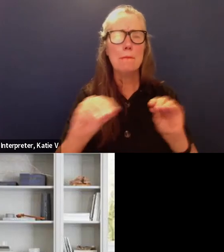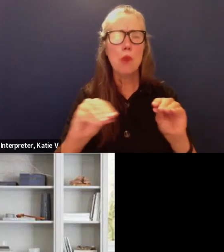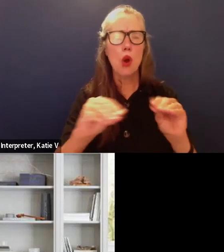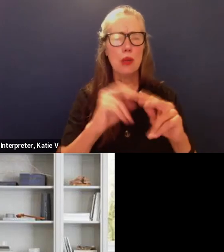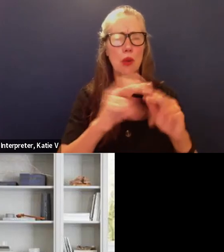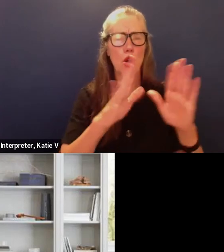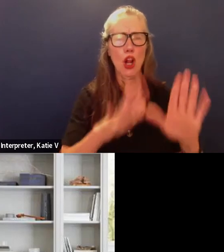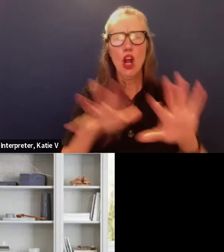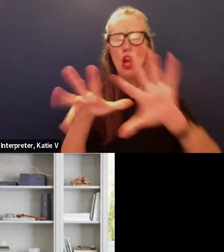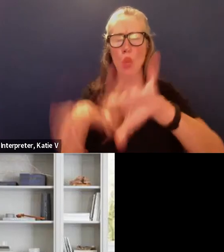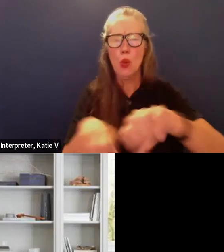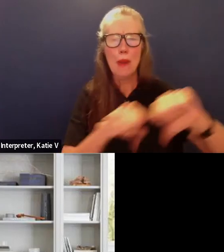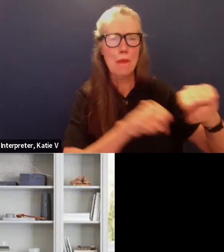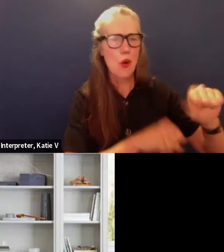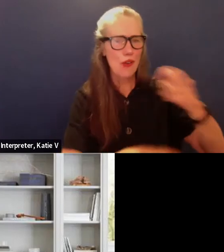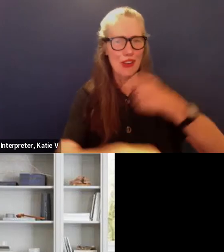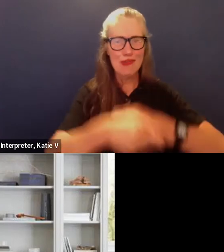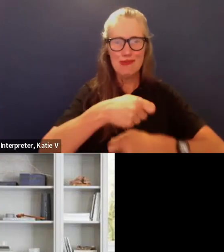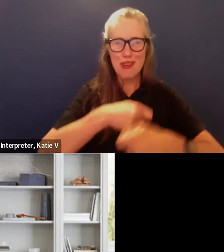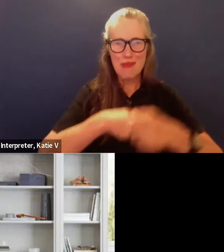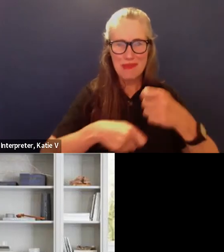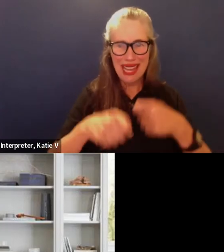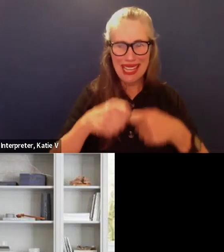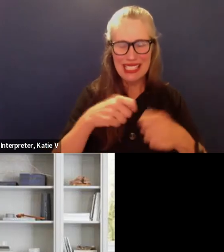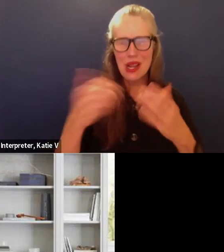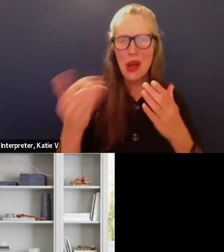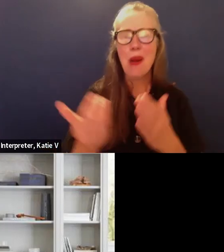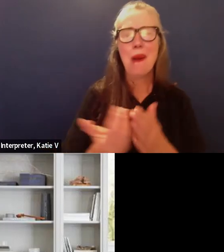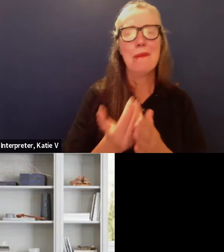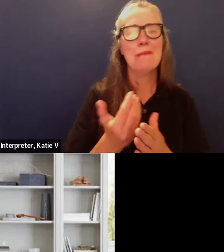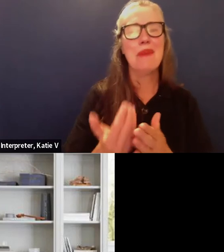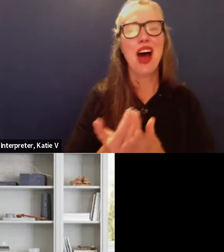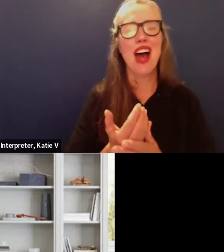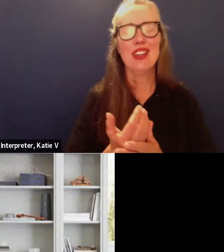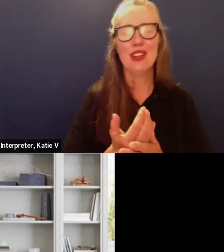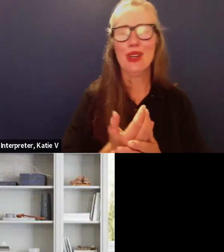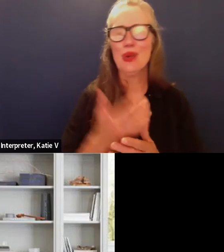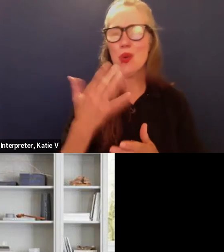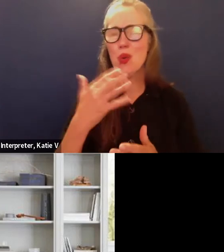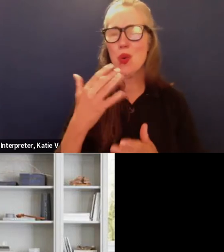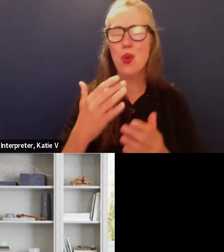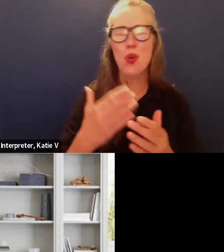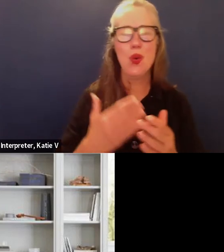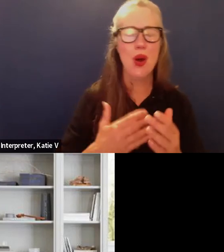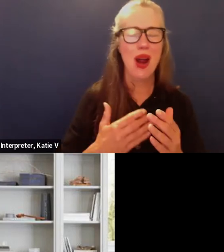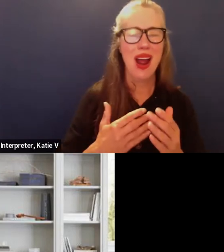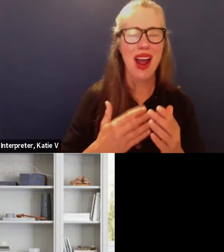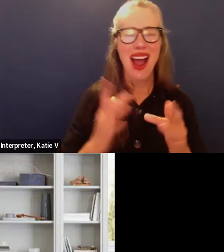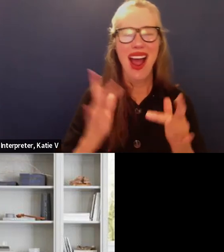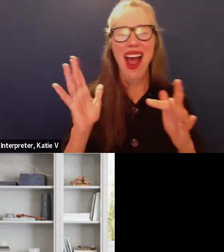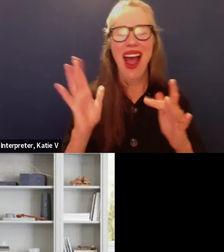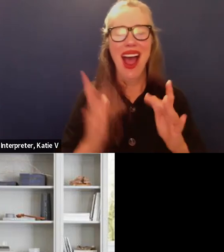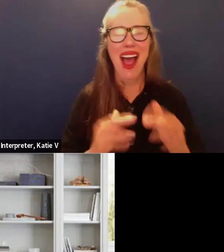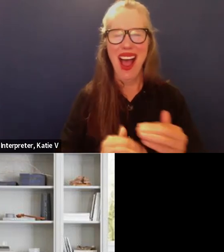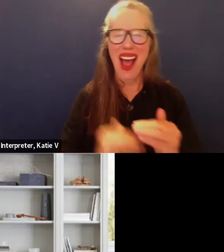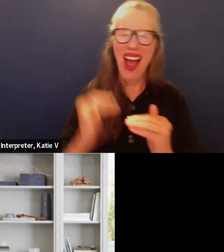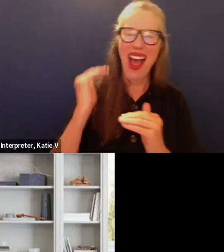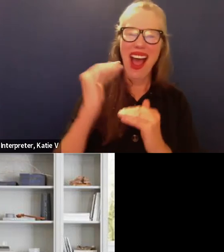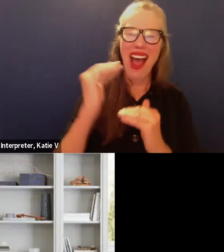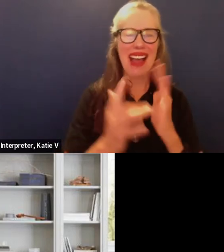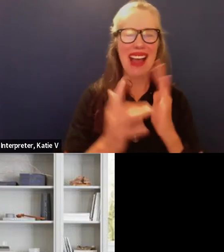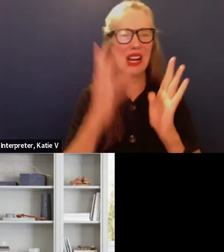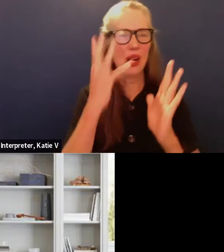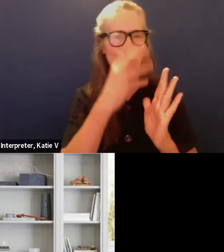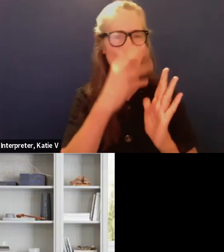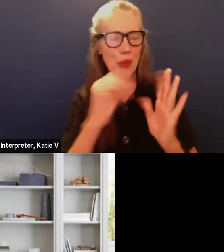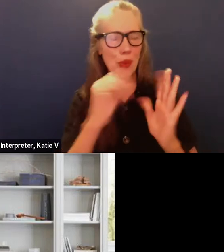removed them and replaced them with modern um high tech amazing beautiful classrooms and i know